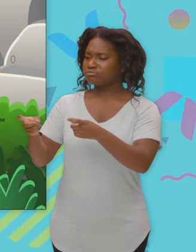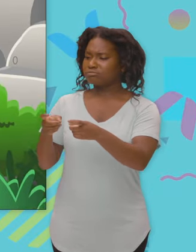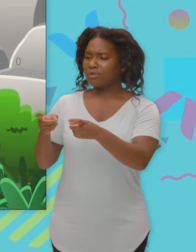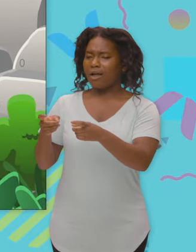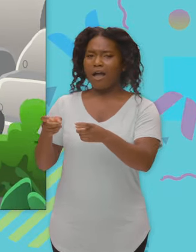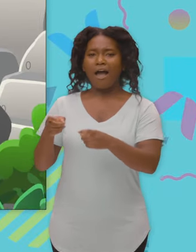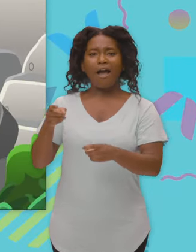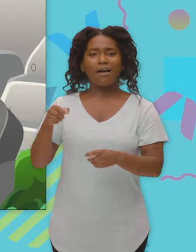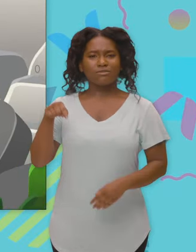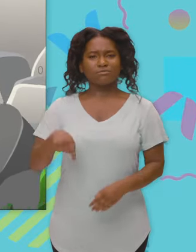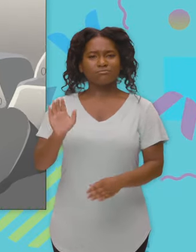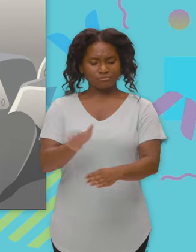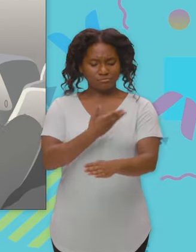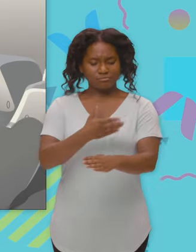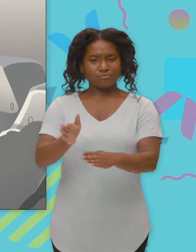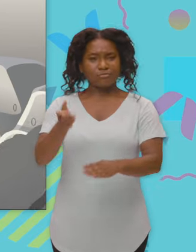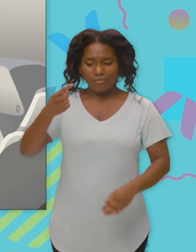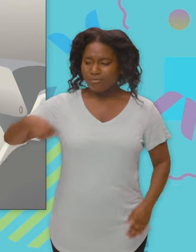this is a song for them.